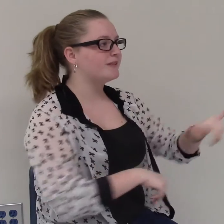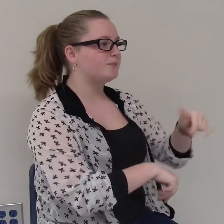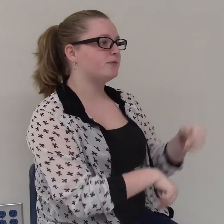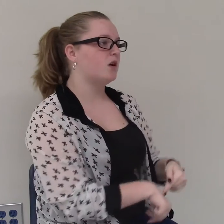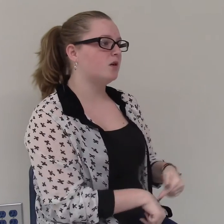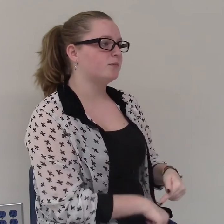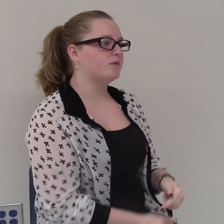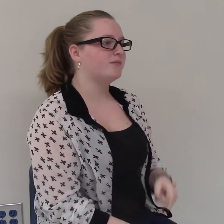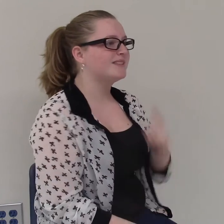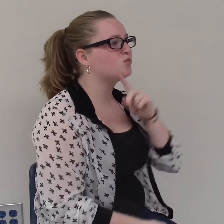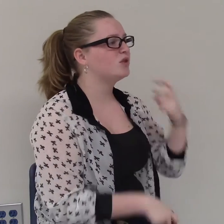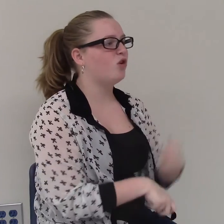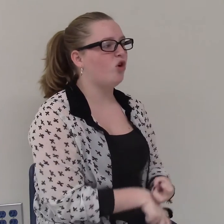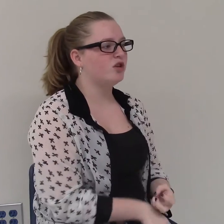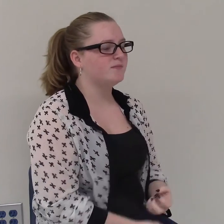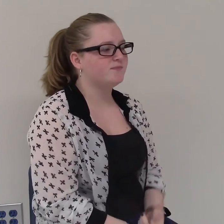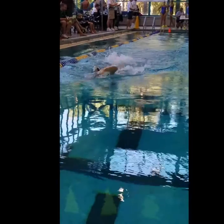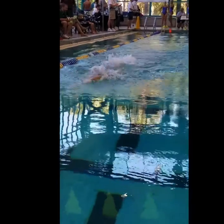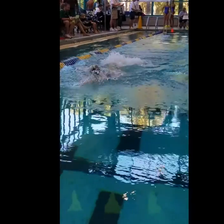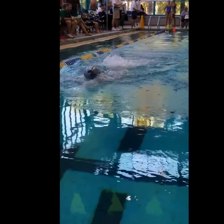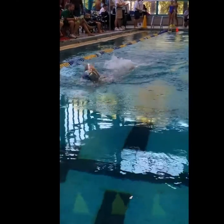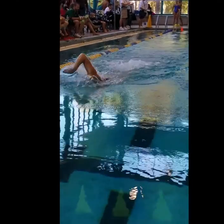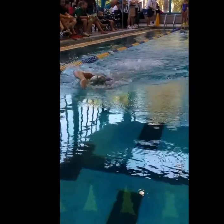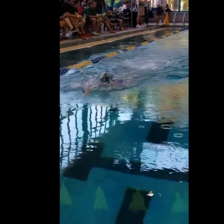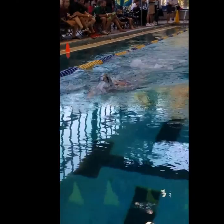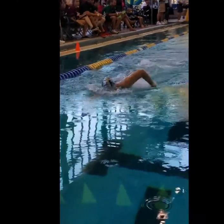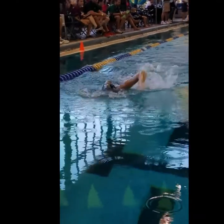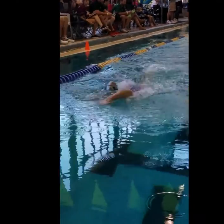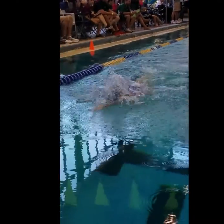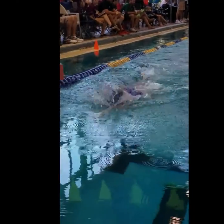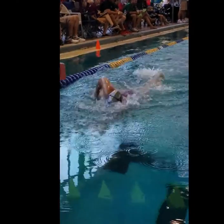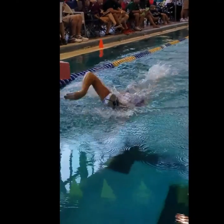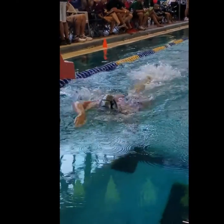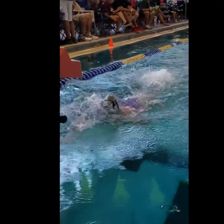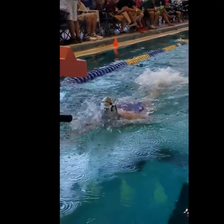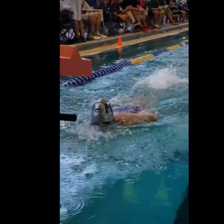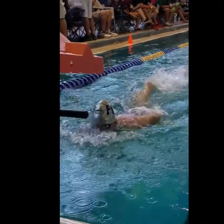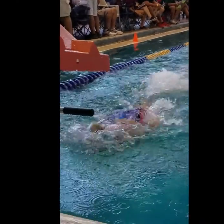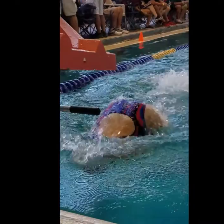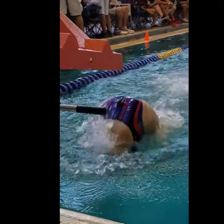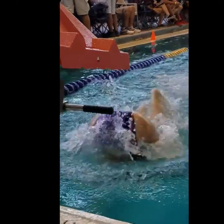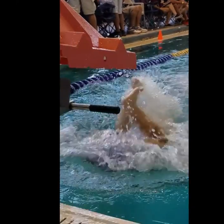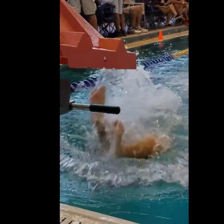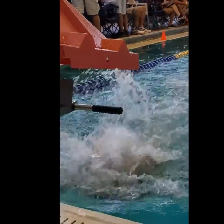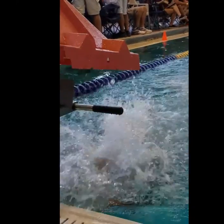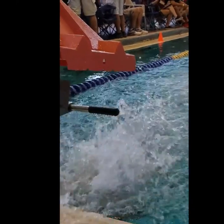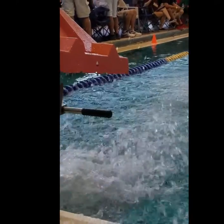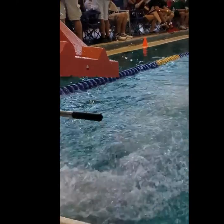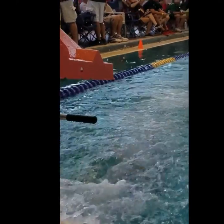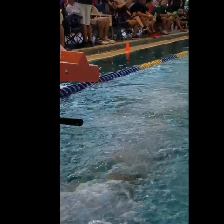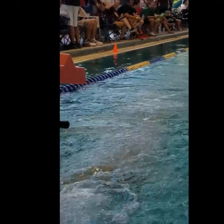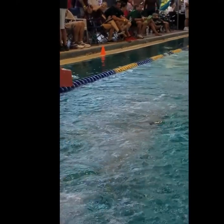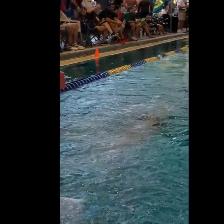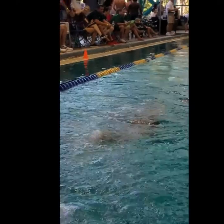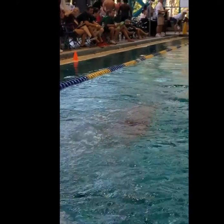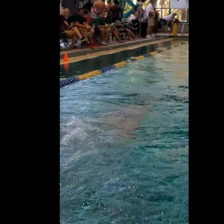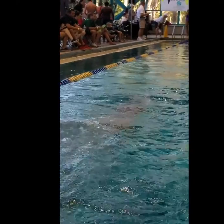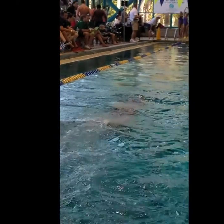It's very hard. Although it's hard for Samantha to concentrate in the classroom, she doesn't let that stop her from participating in sports.